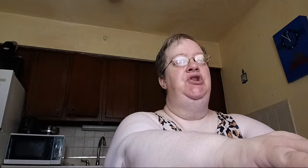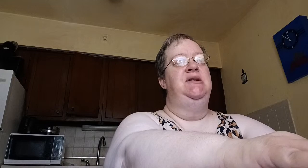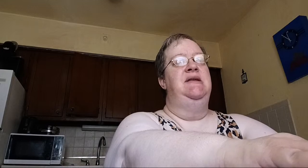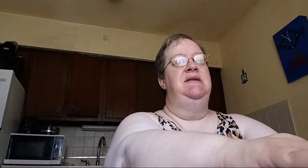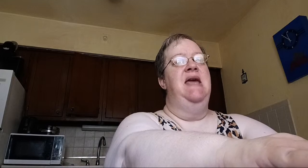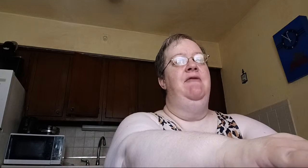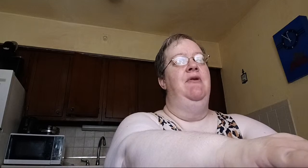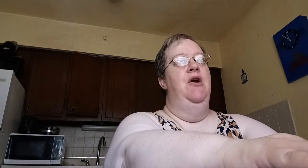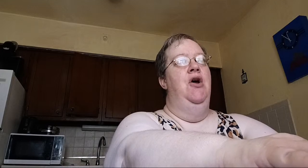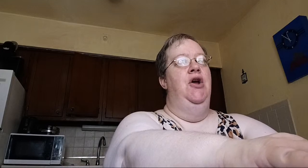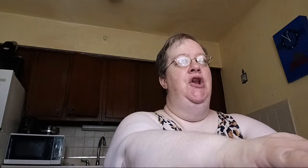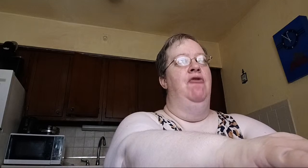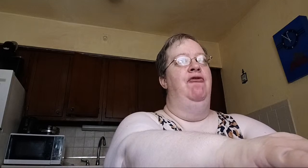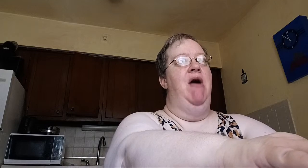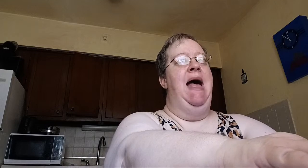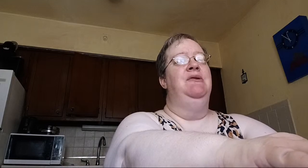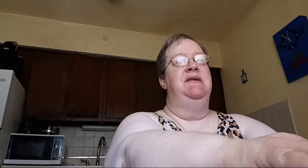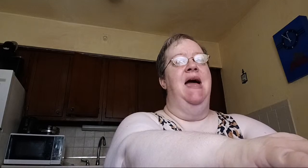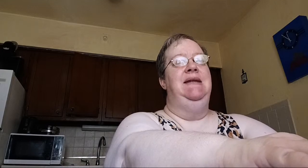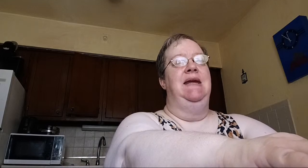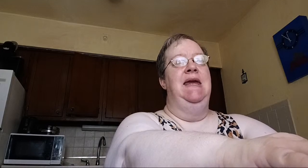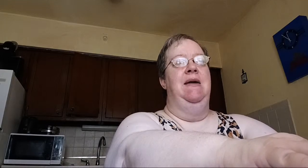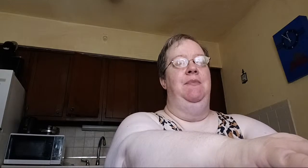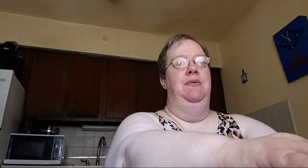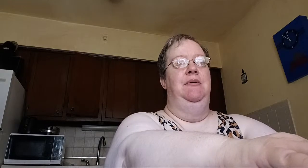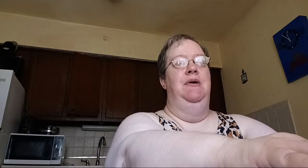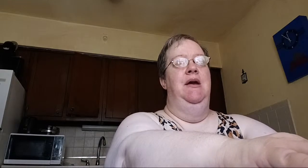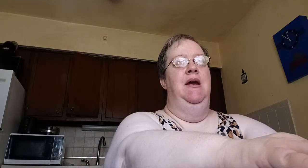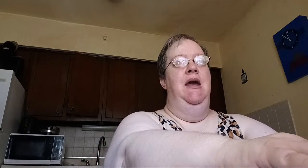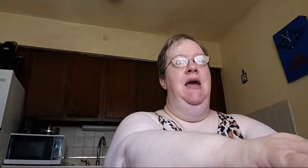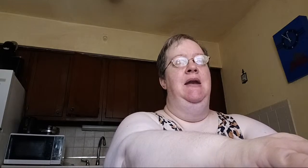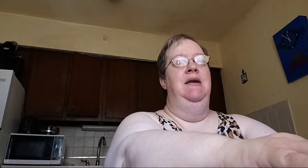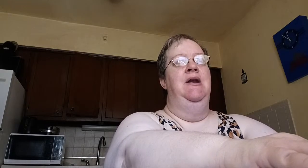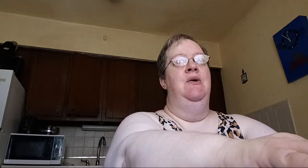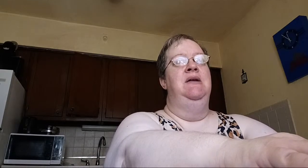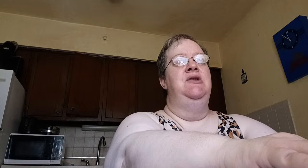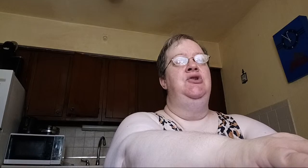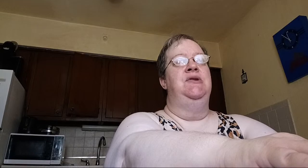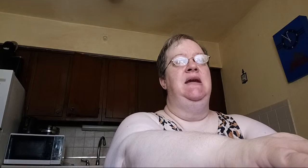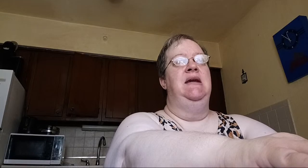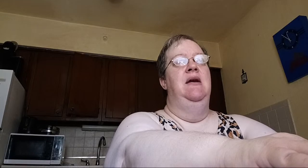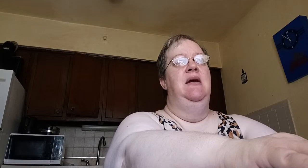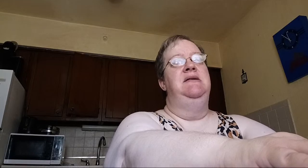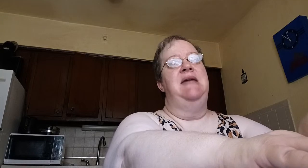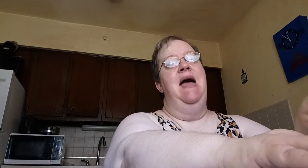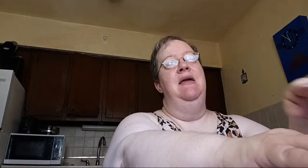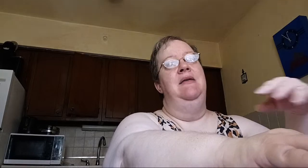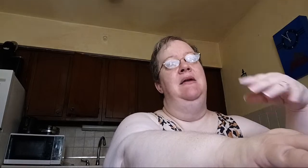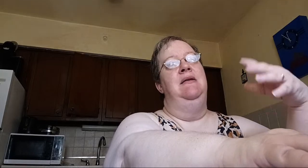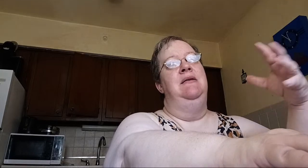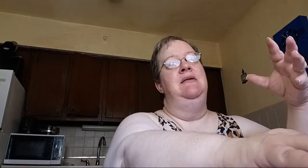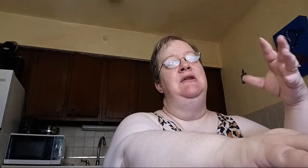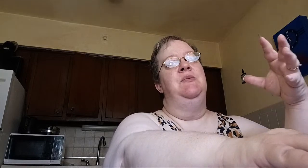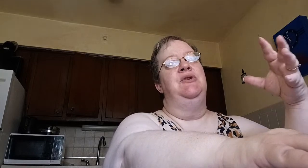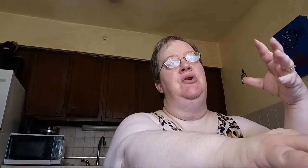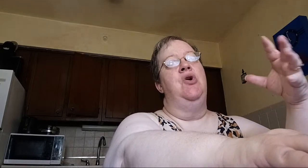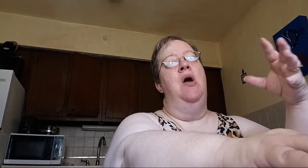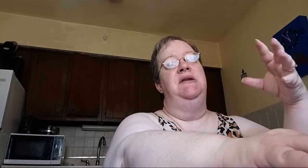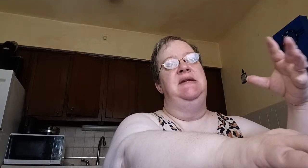this tent, you know, outside the camp. And, you know, it's interesting, this was called the Tent